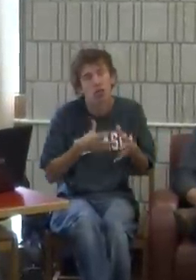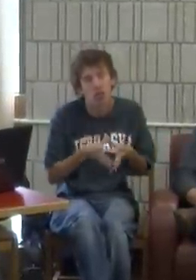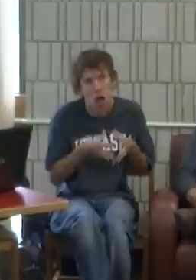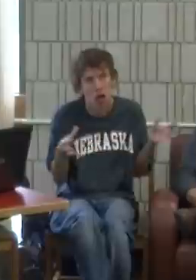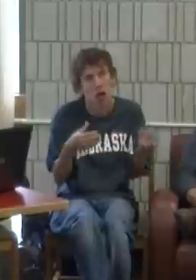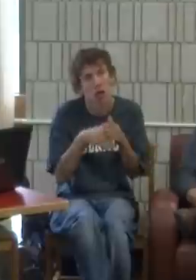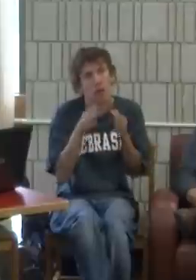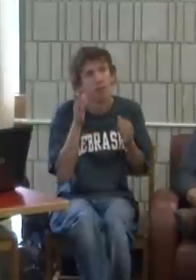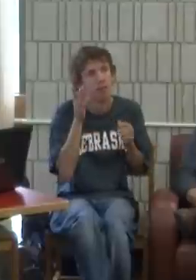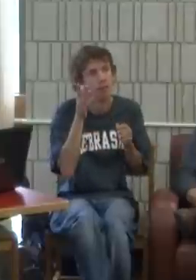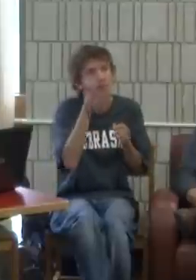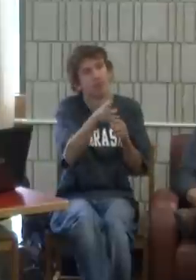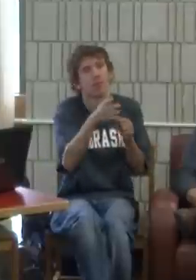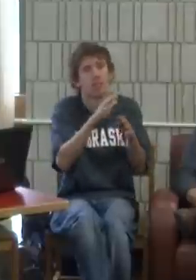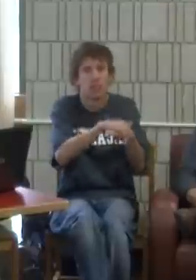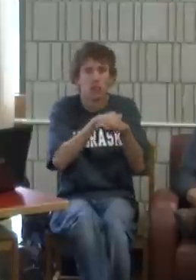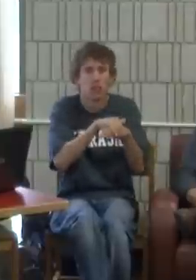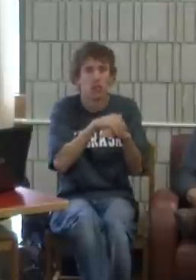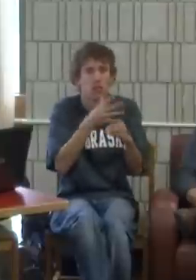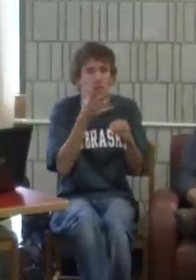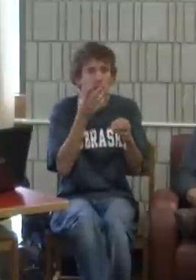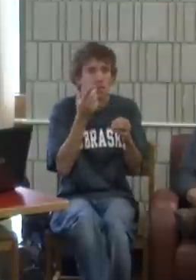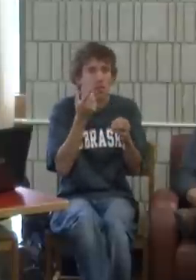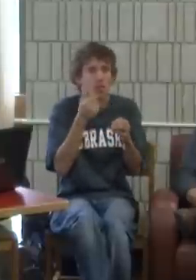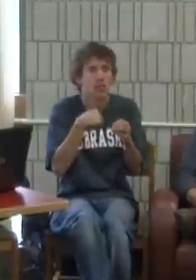And it really helped me a lot with English.